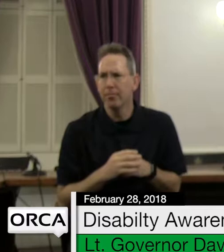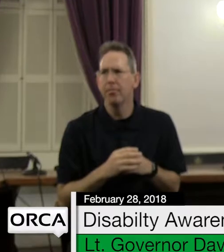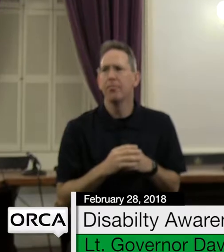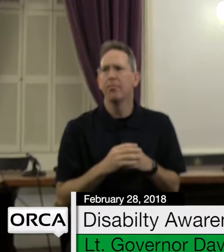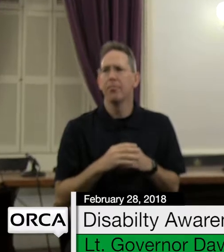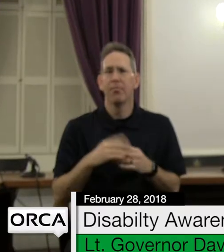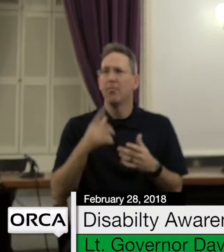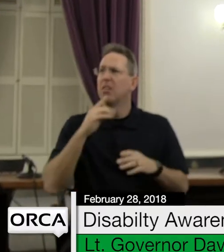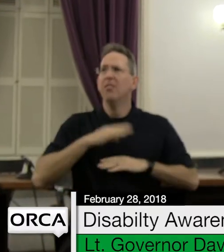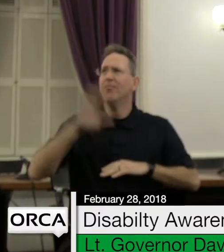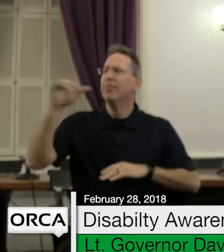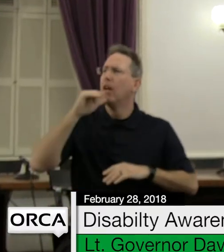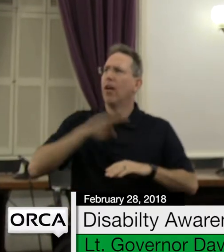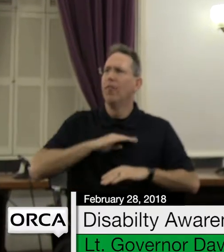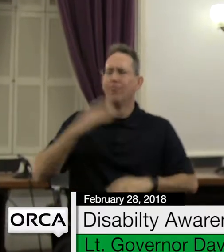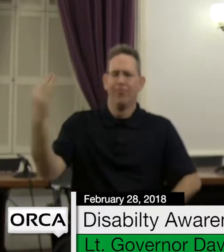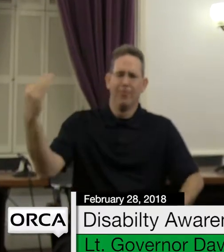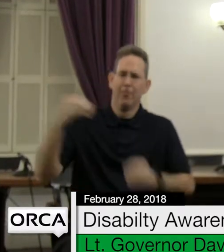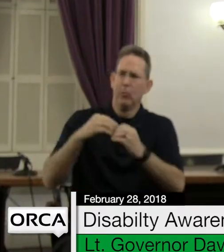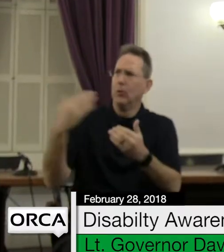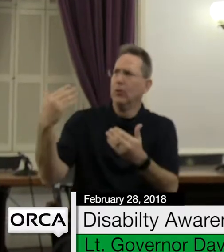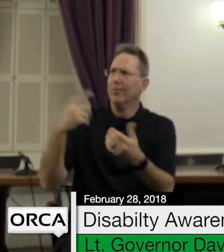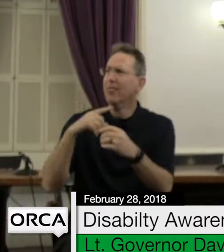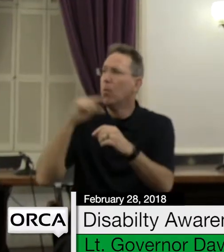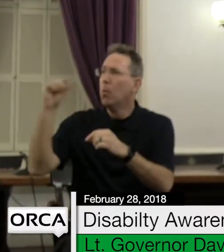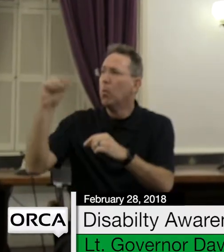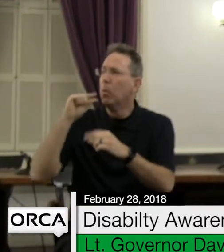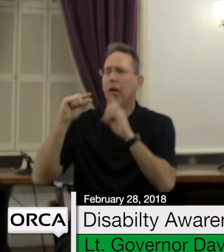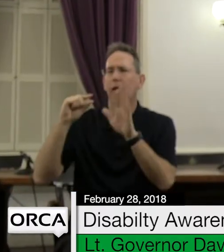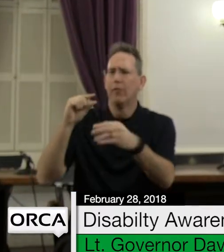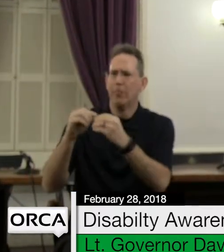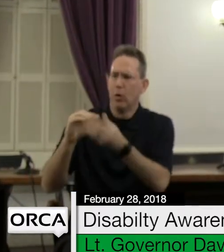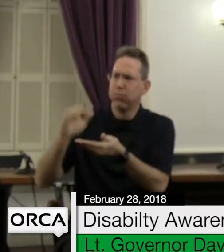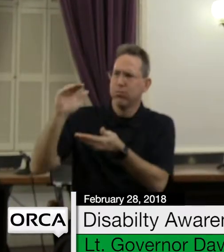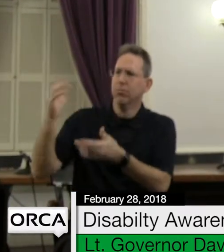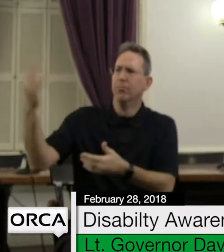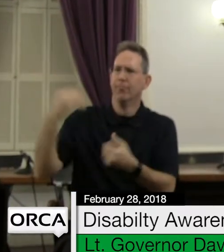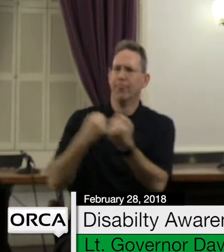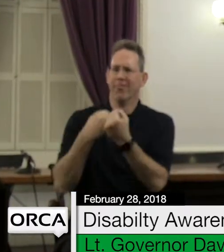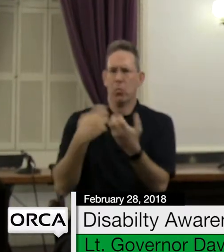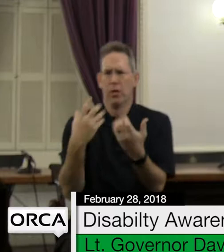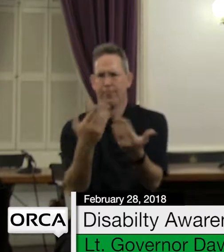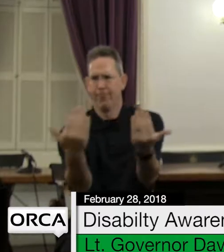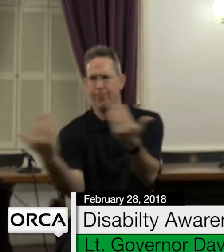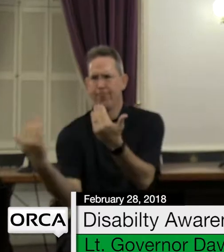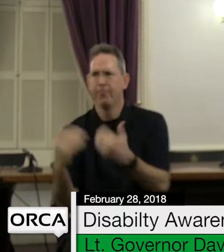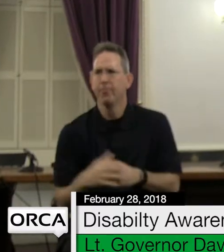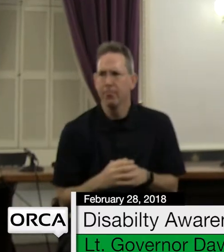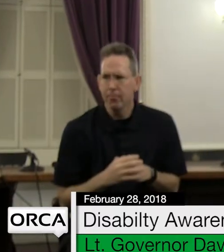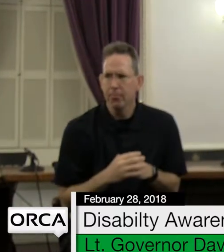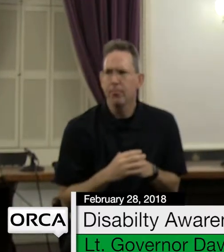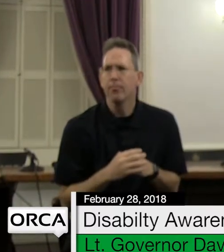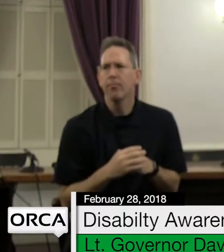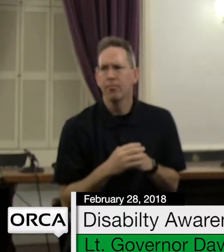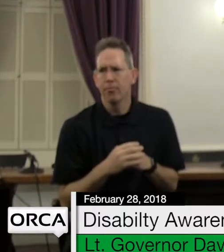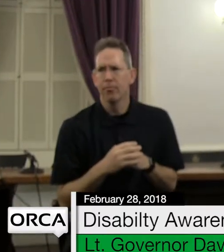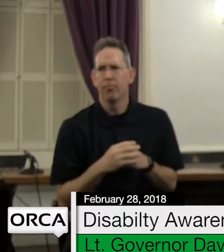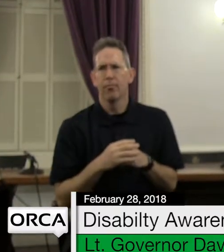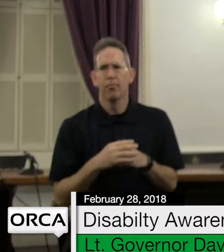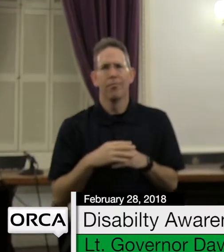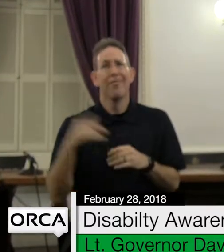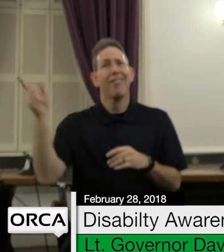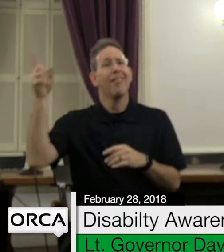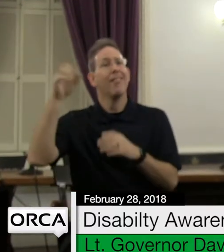leaders to say we are meeting the needs of the most vulnerable when we are not.